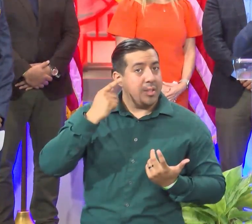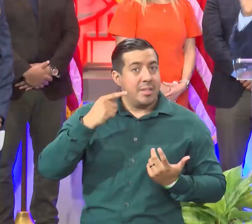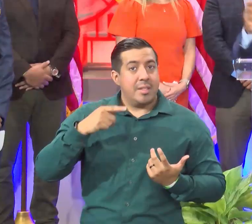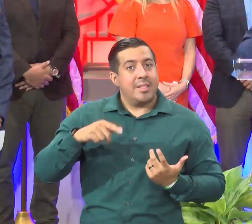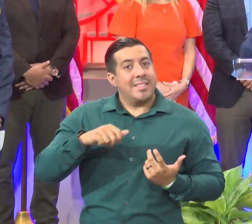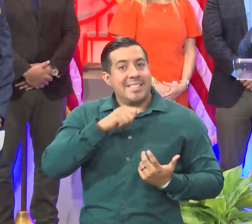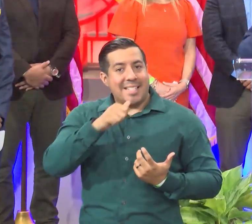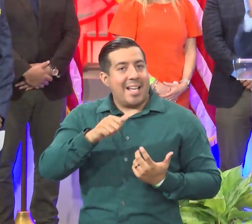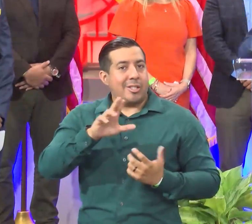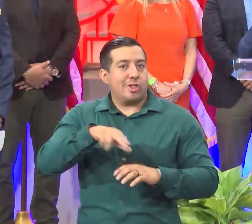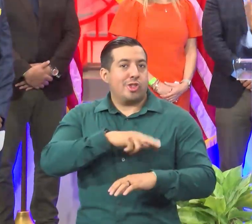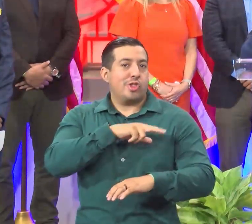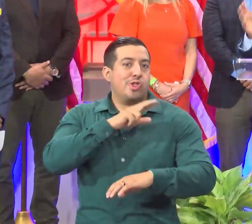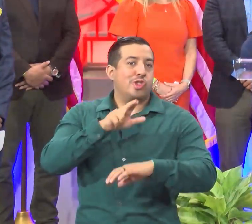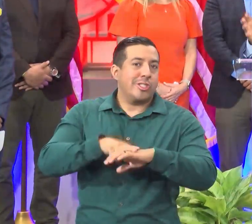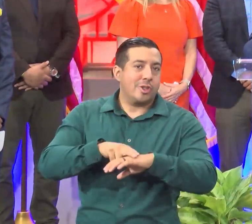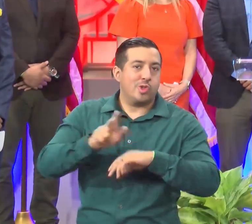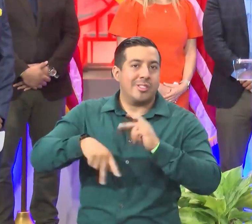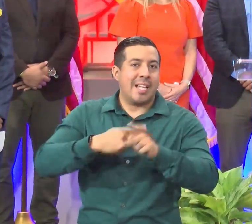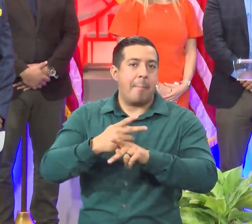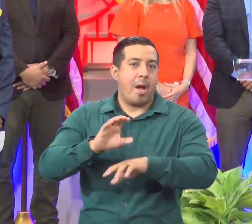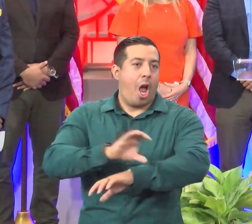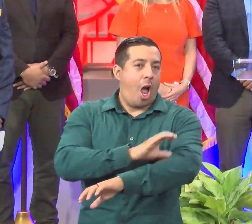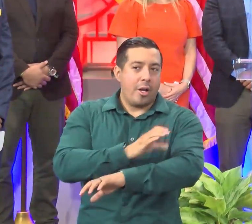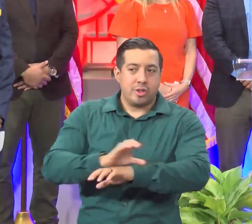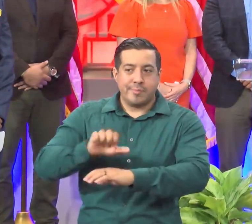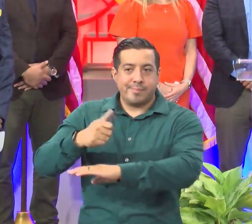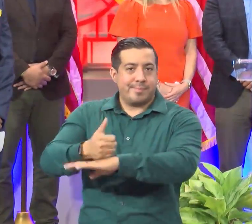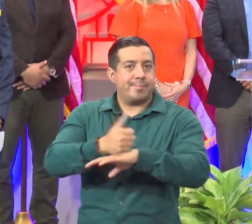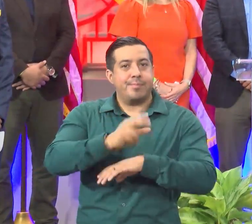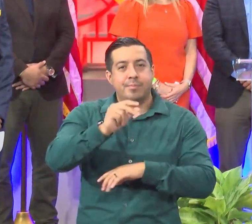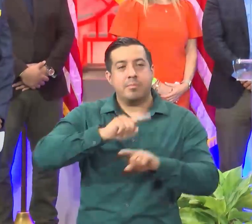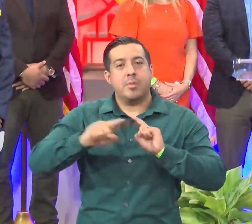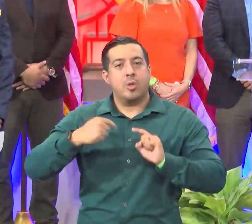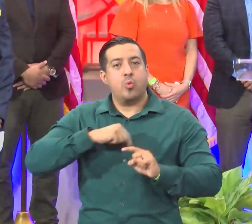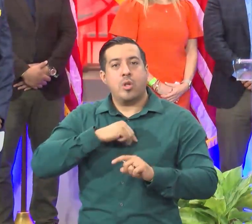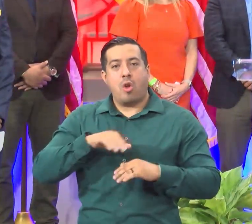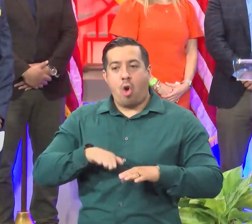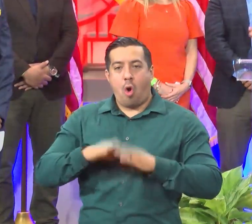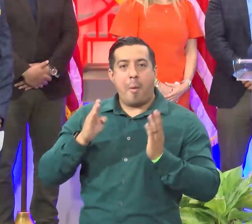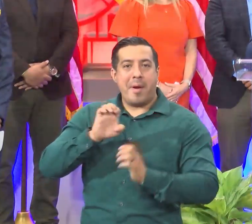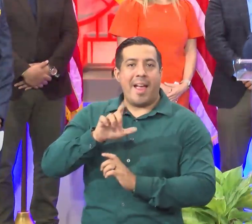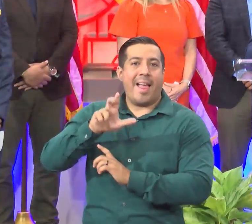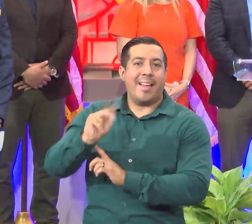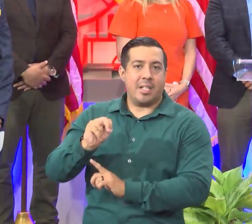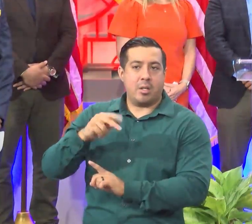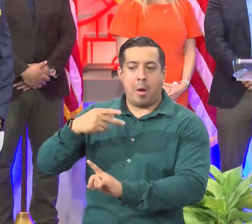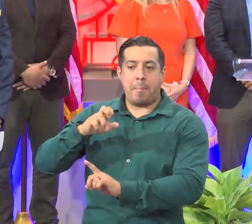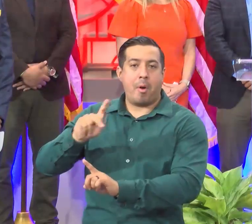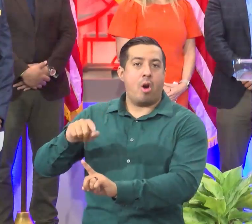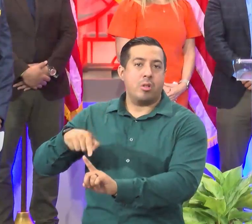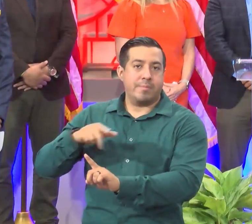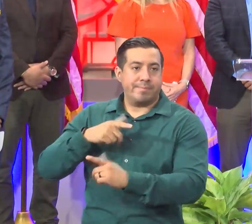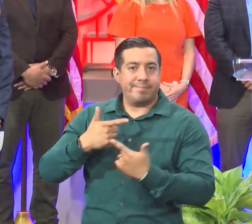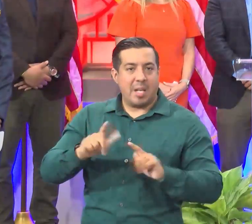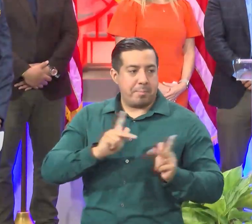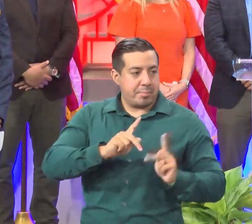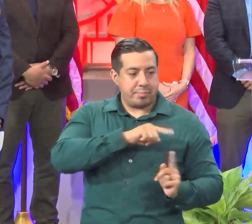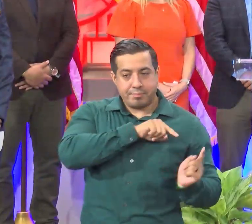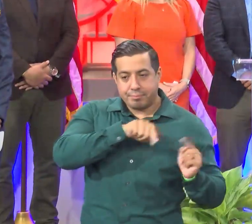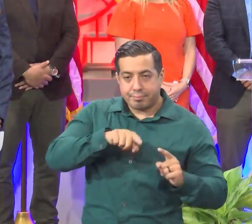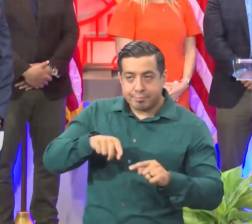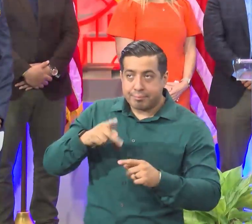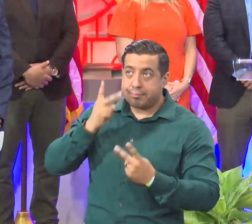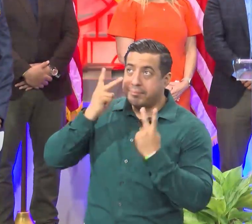the traditional concerts all over the place, we are opening up Eleanor Tinsley Park for people to come and see the fireworks.